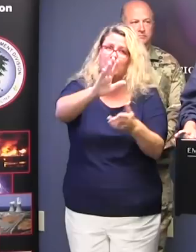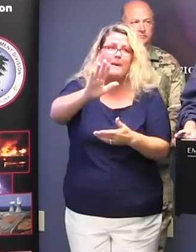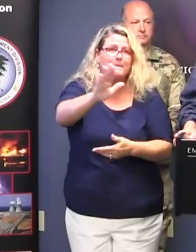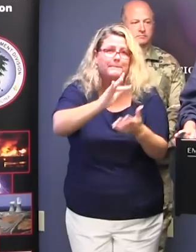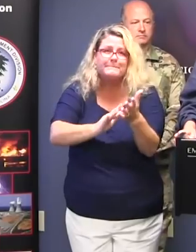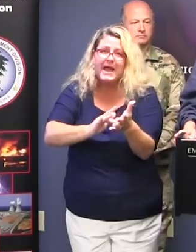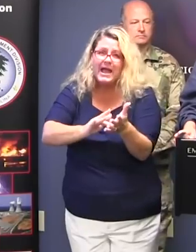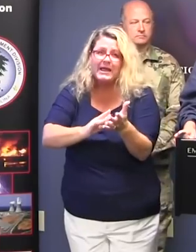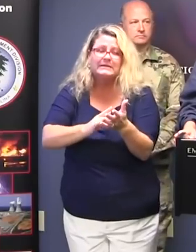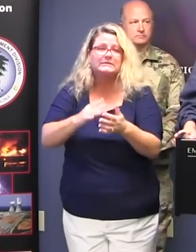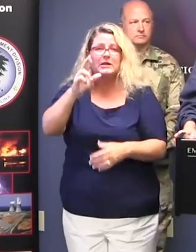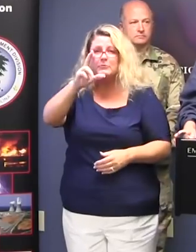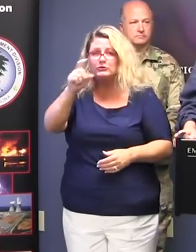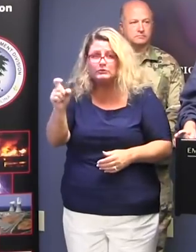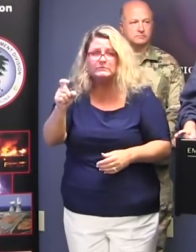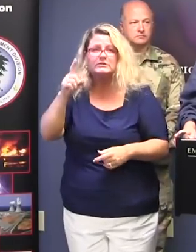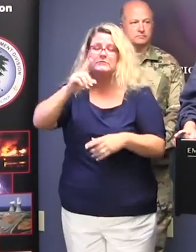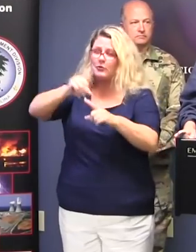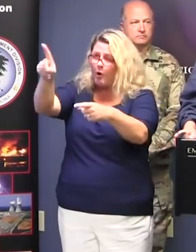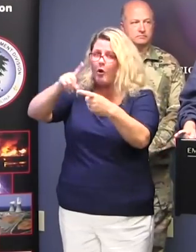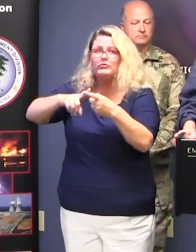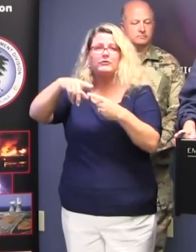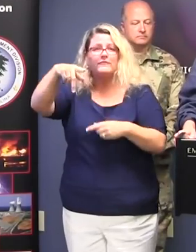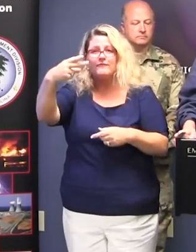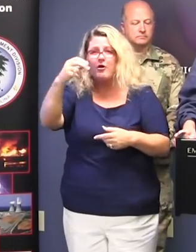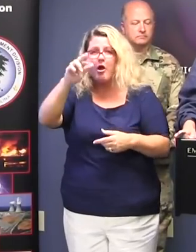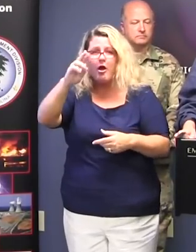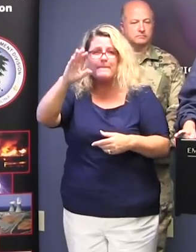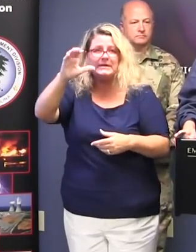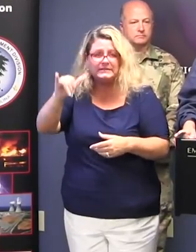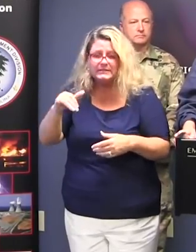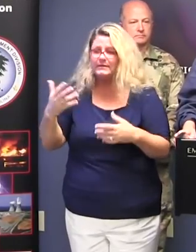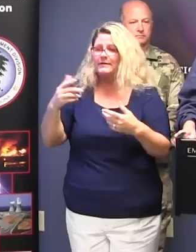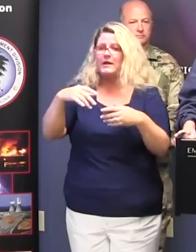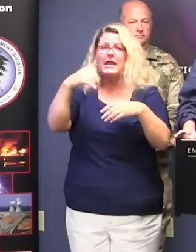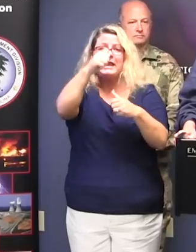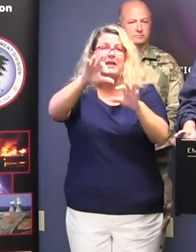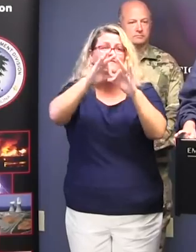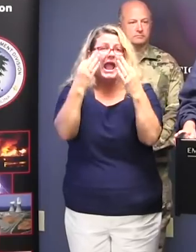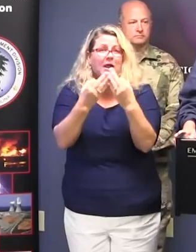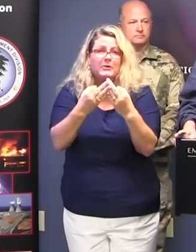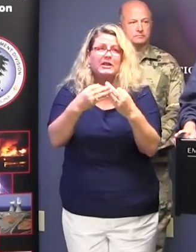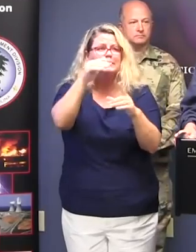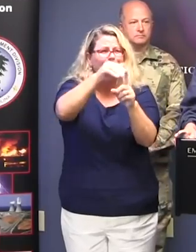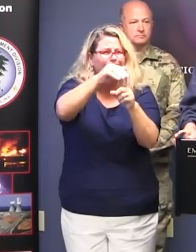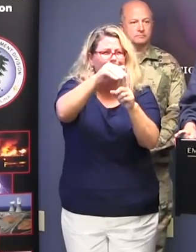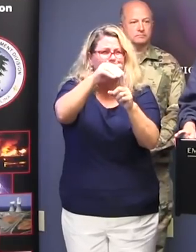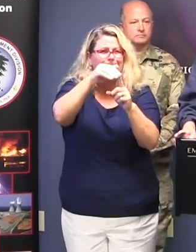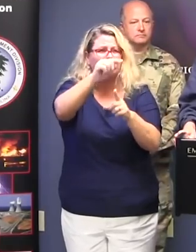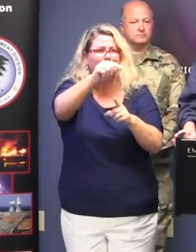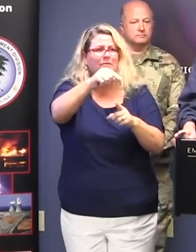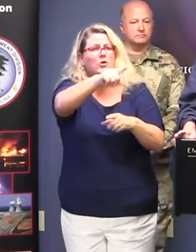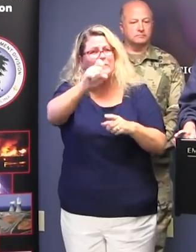If you have prescriptions you need filled, better get them filled. If you have relatives who need to be alerted to where you might go or where you can